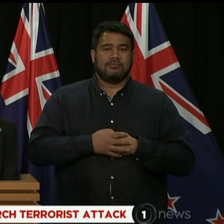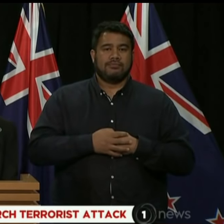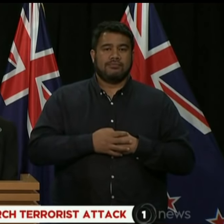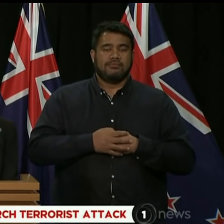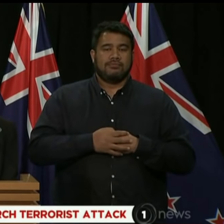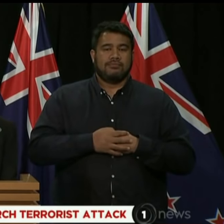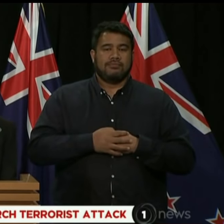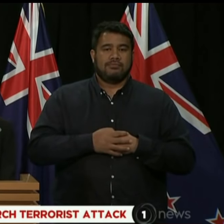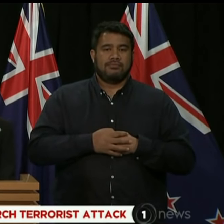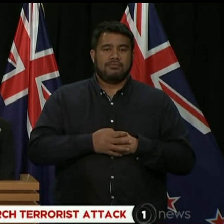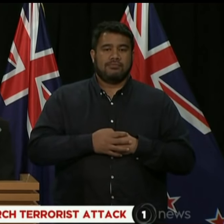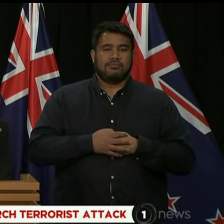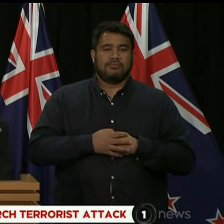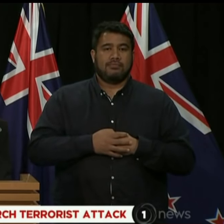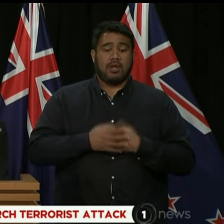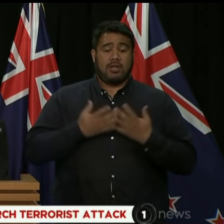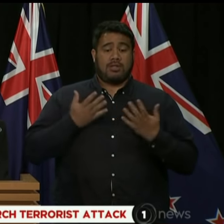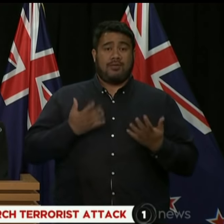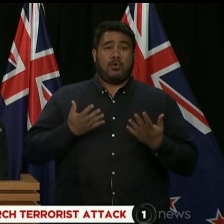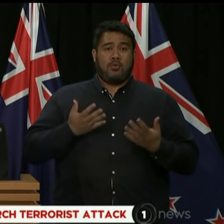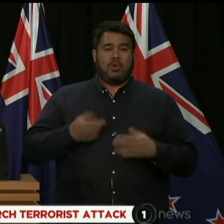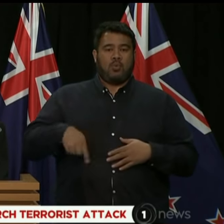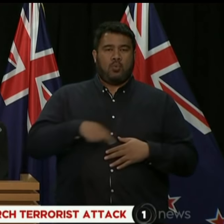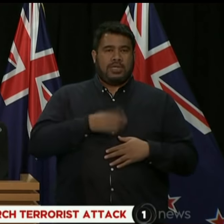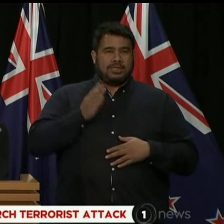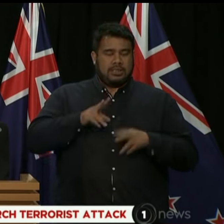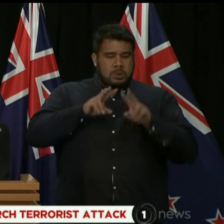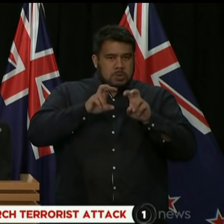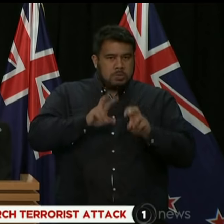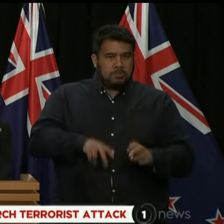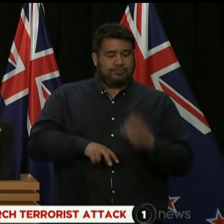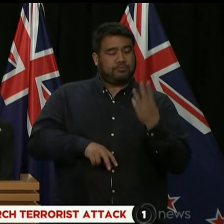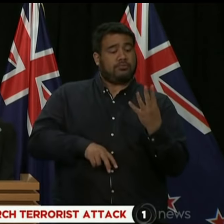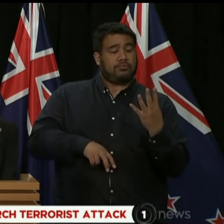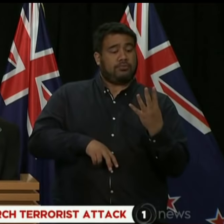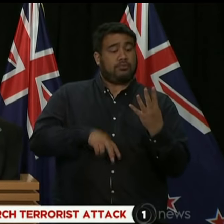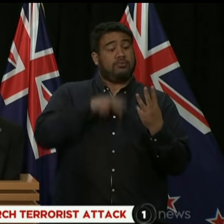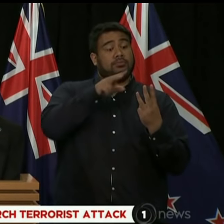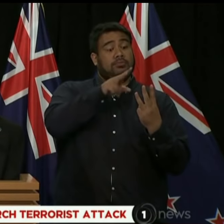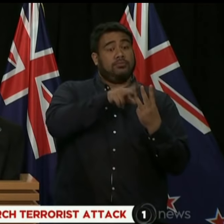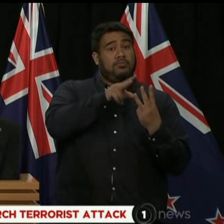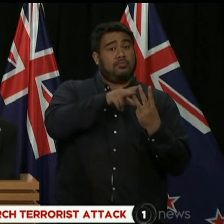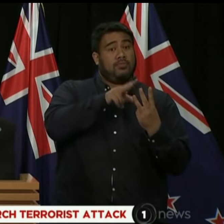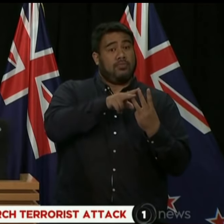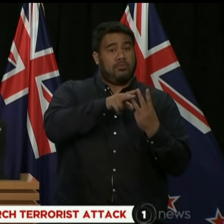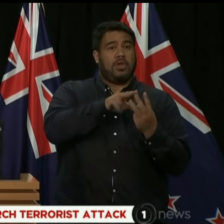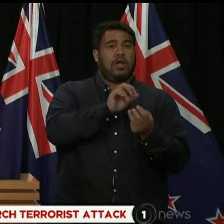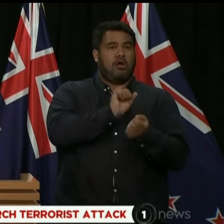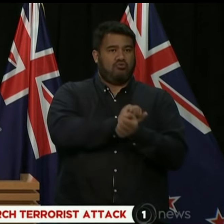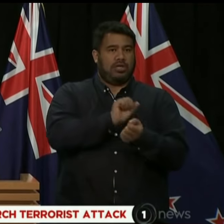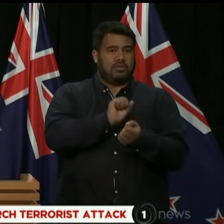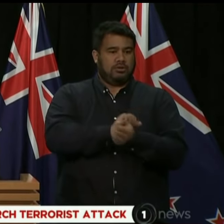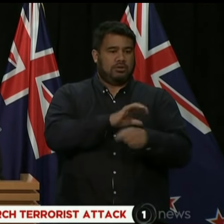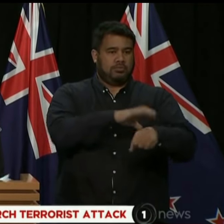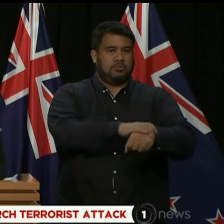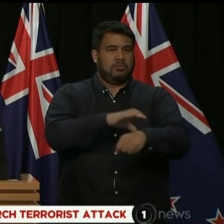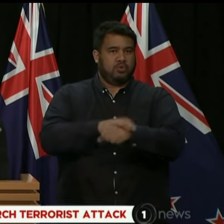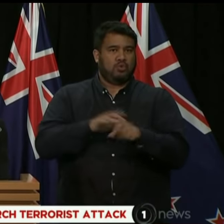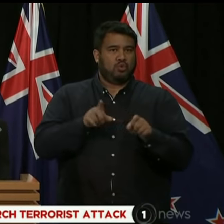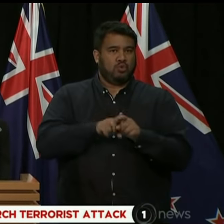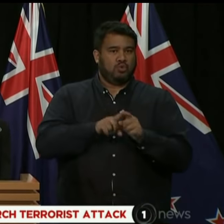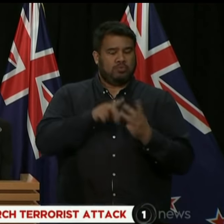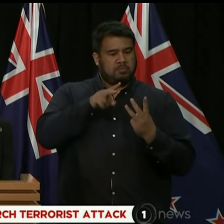Inquiries are ongoing to establish whether the other two who were arrested were directly involved